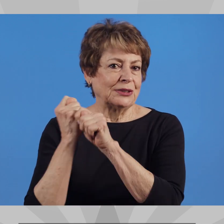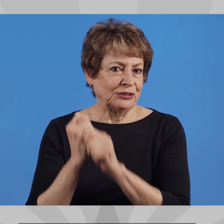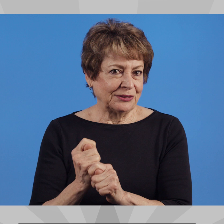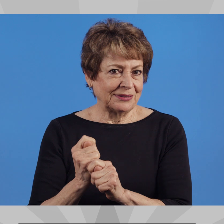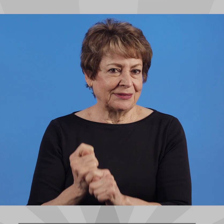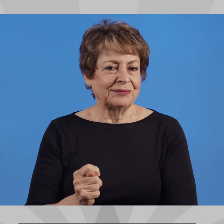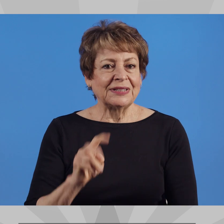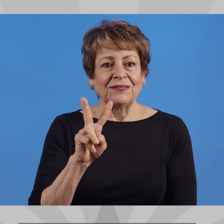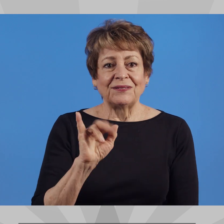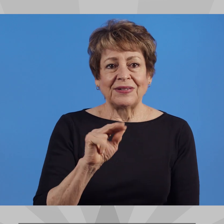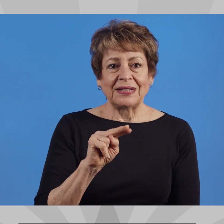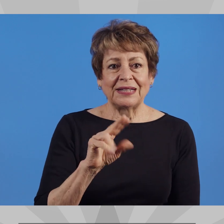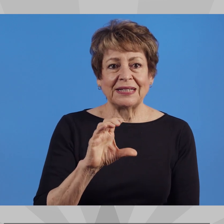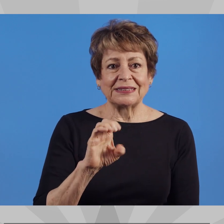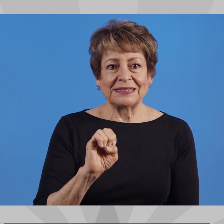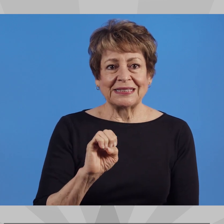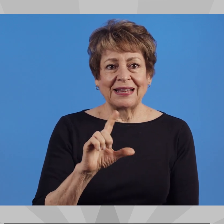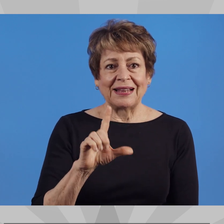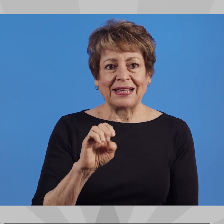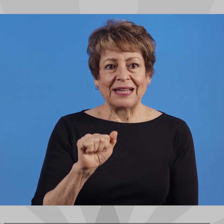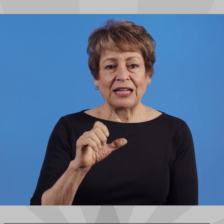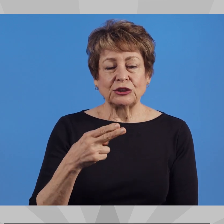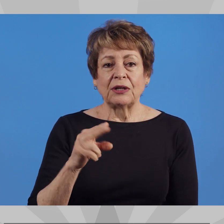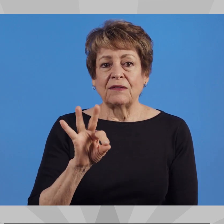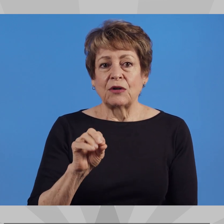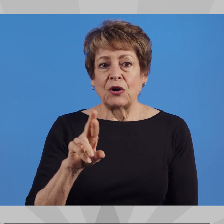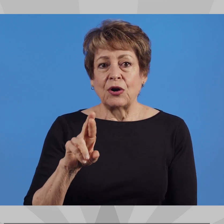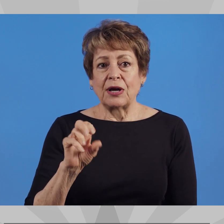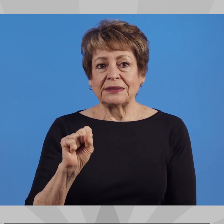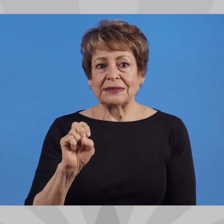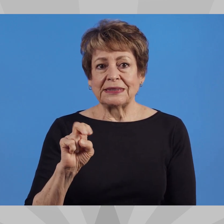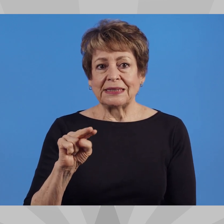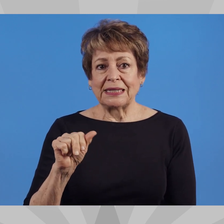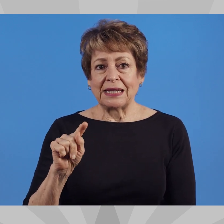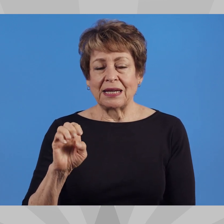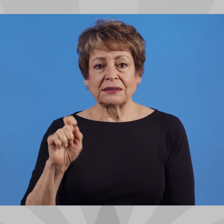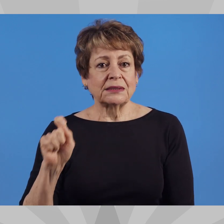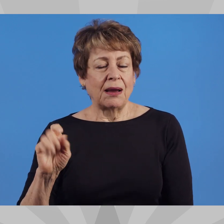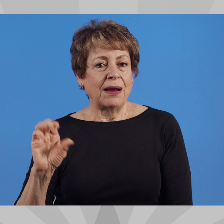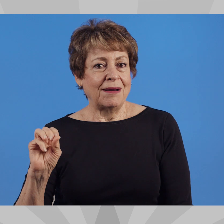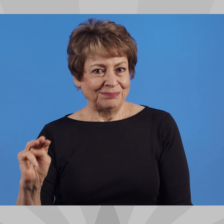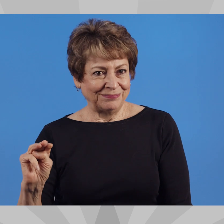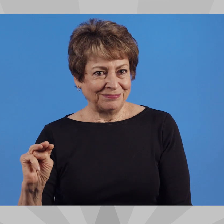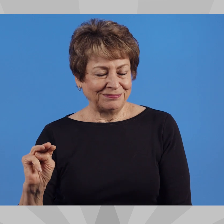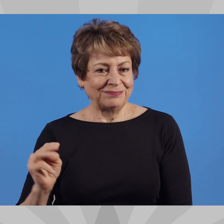FUNDING TRADITIONAL WEBSITE VINCELEACH4SENATE.COM